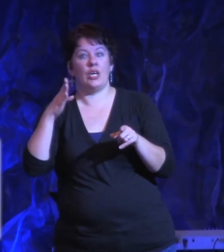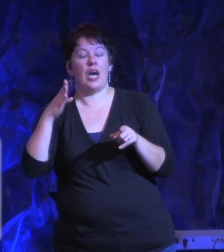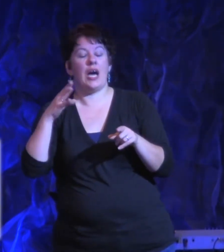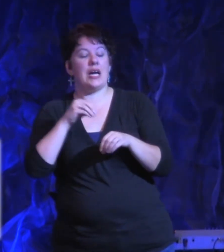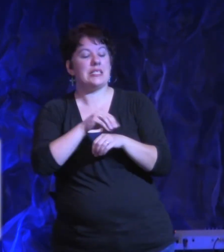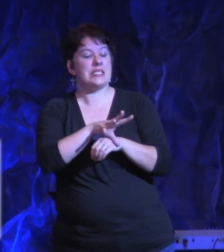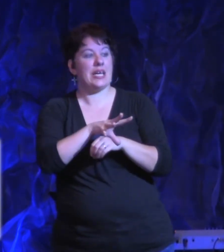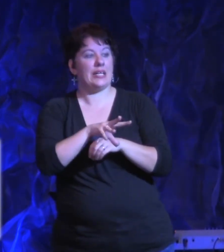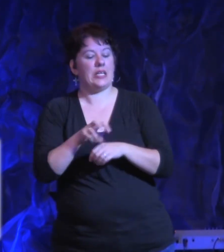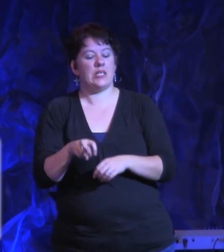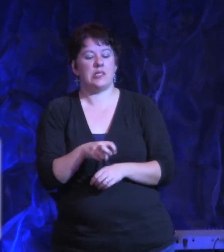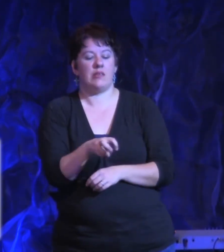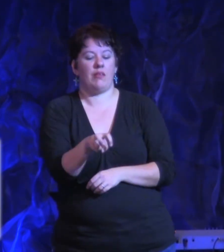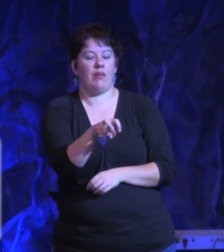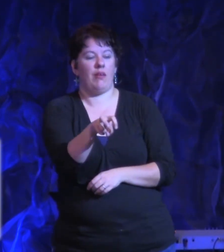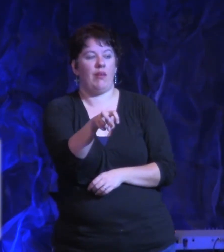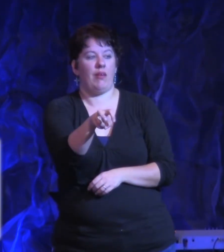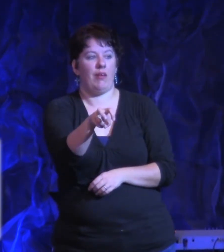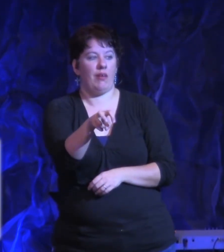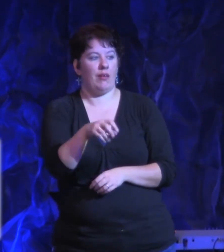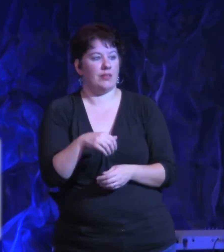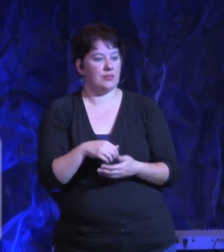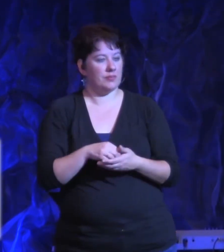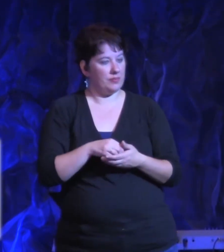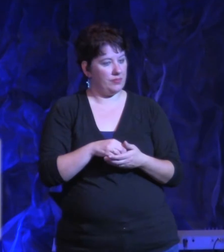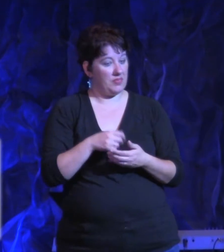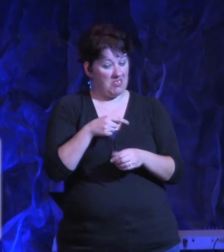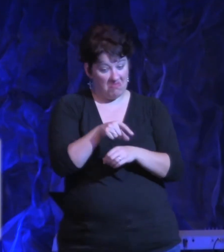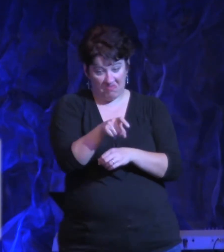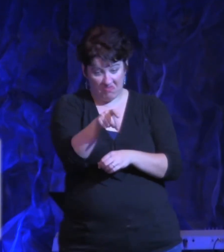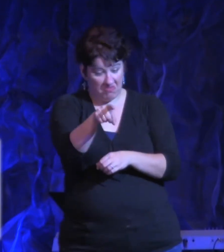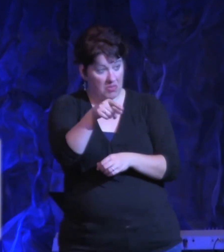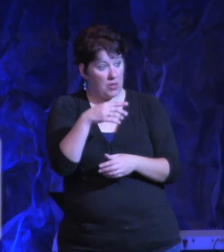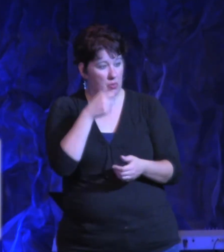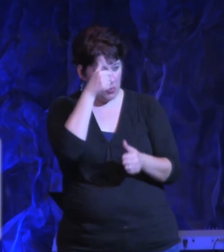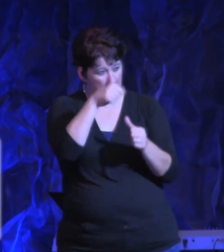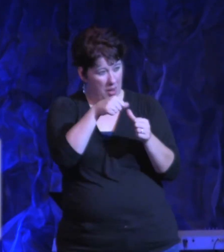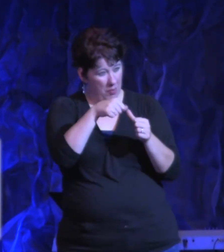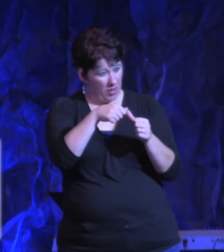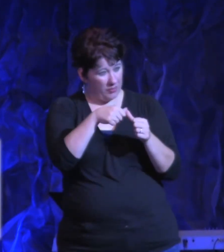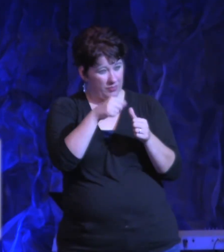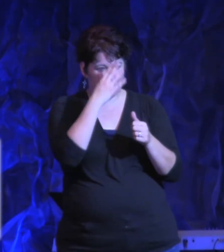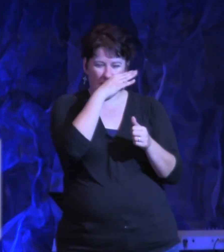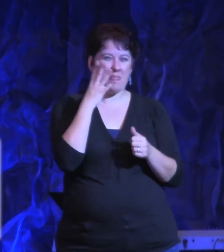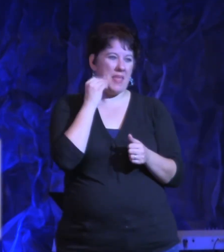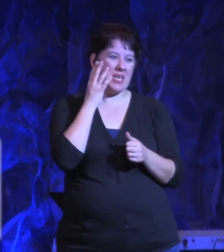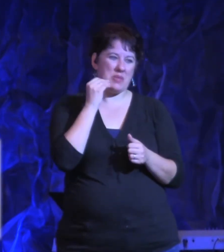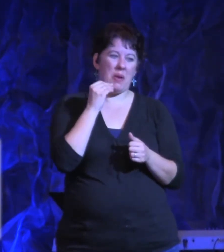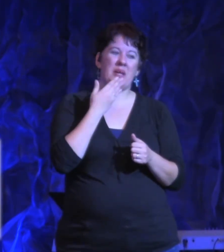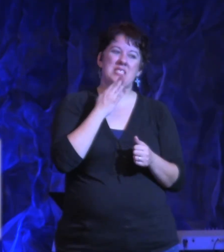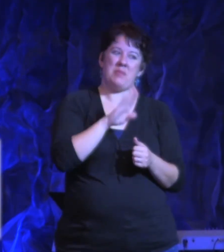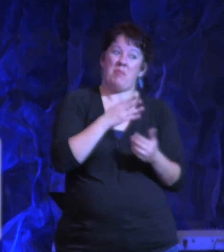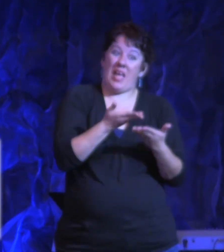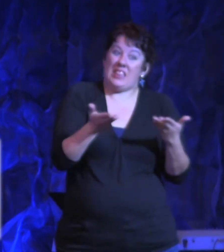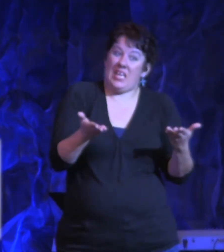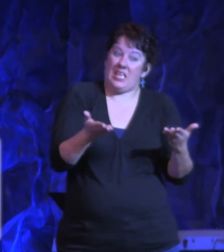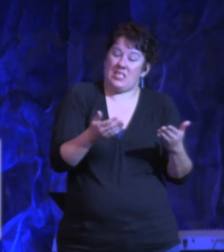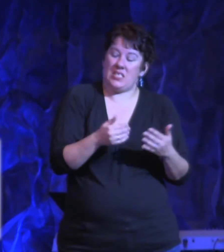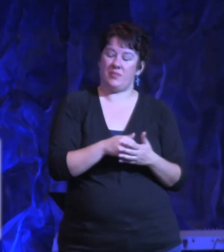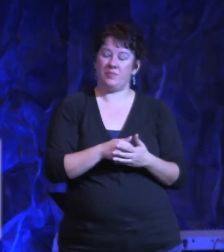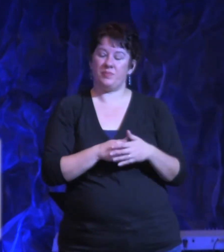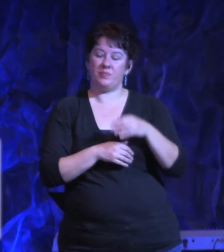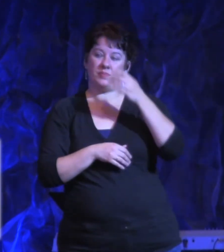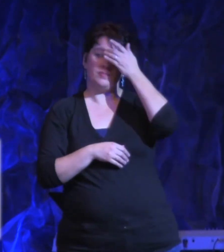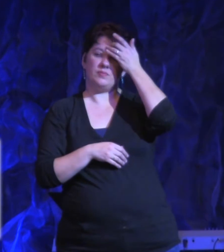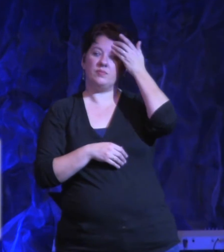So why don't we just take a moment right now to just get our heart right with God and just say, you know what? Come on, I want to have an